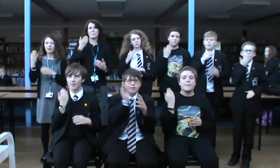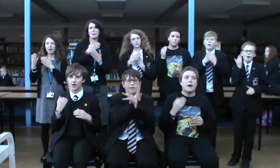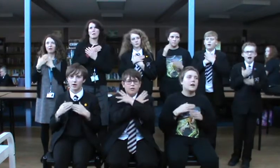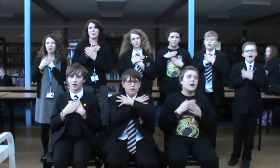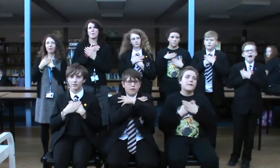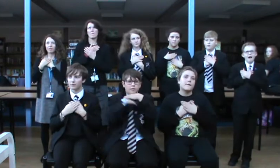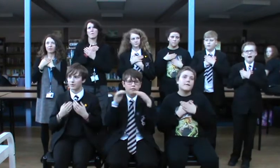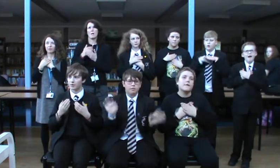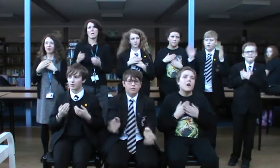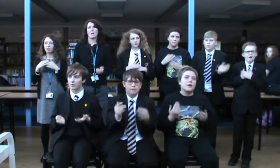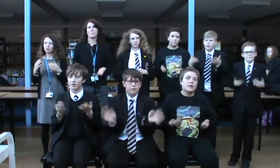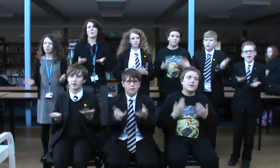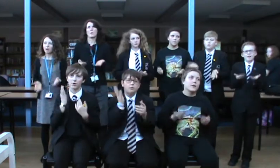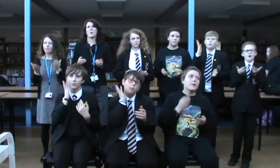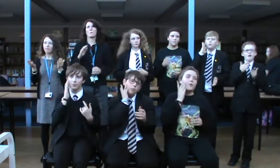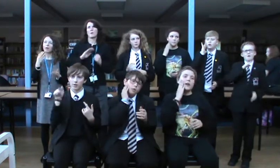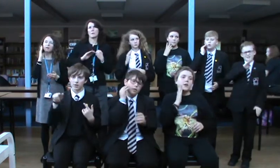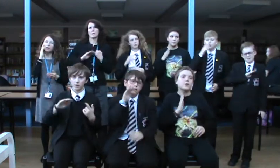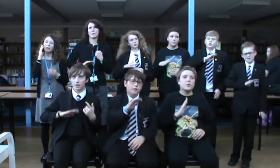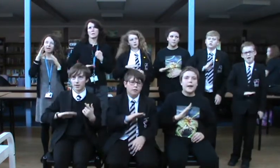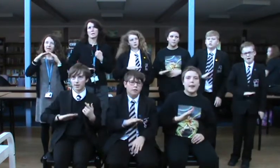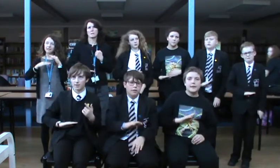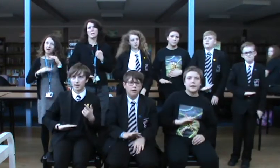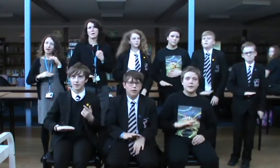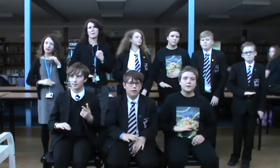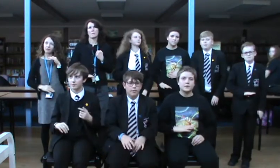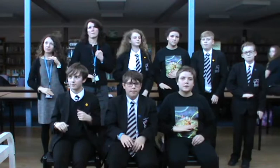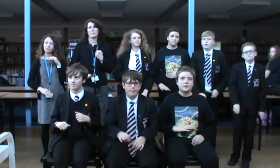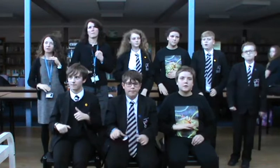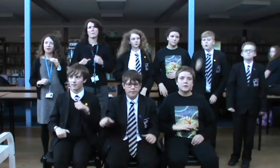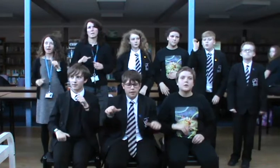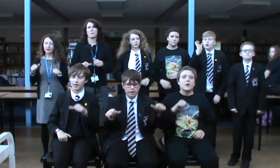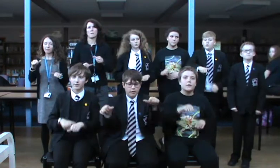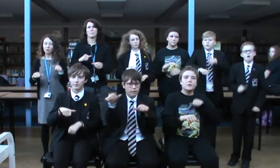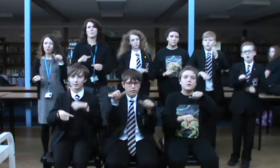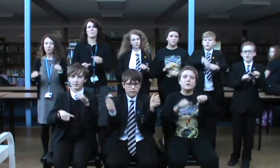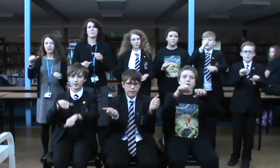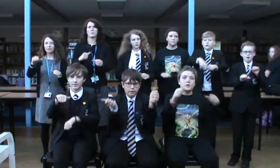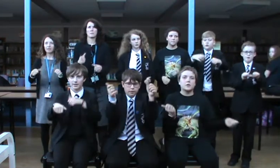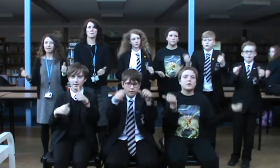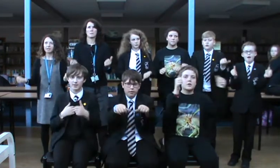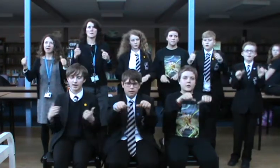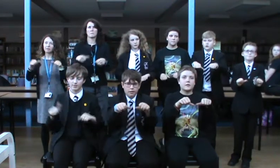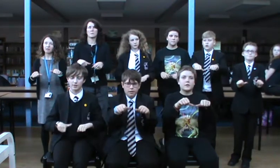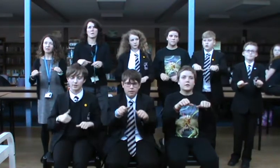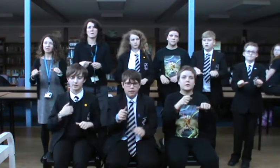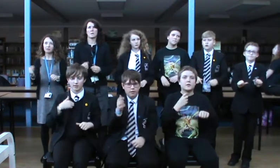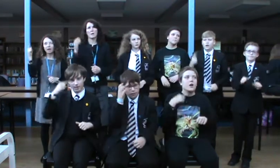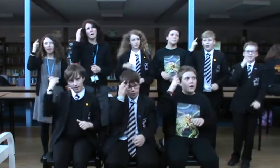I'm out of love I'll pick you up when you're getting down And out of all these things I've known I